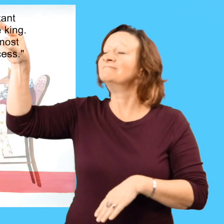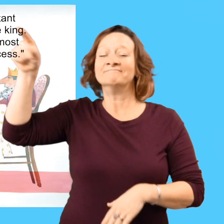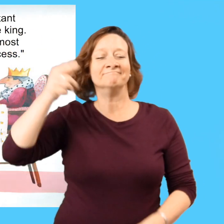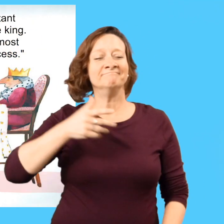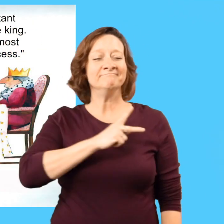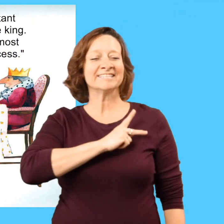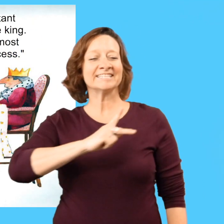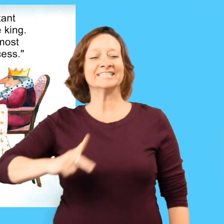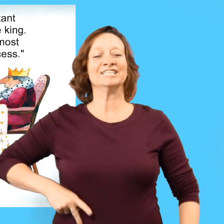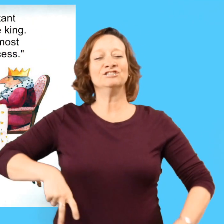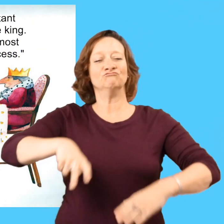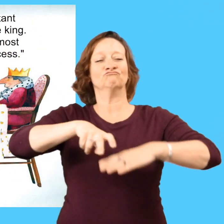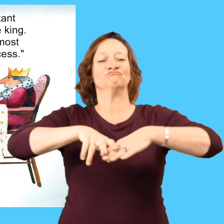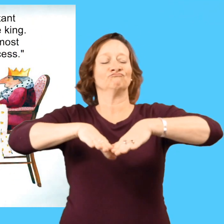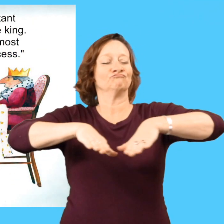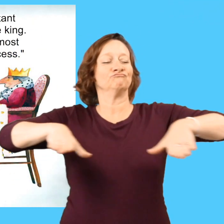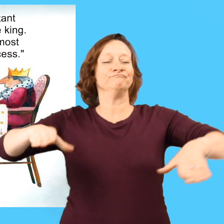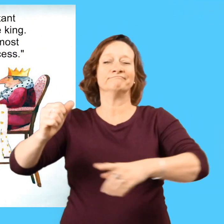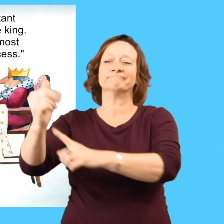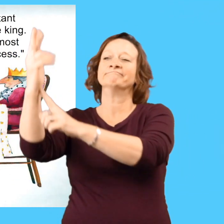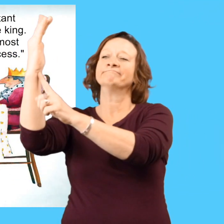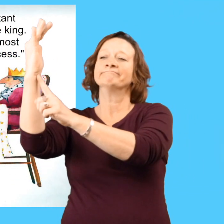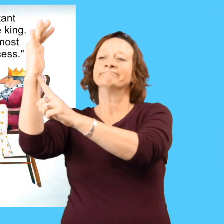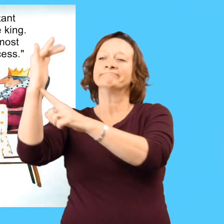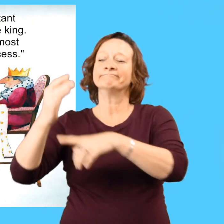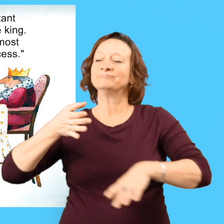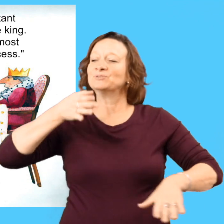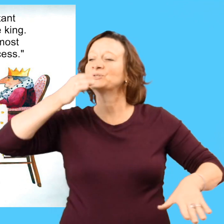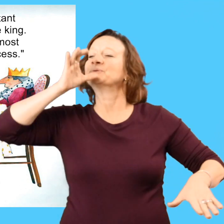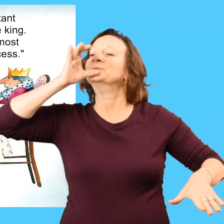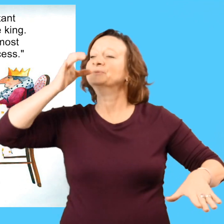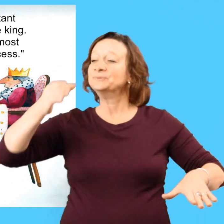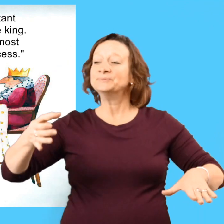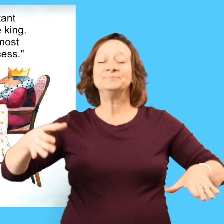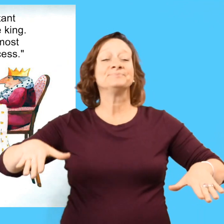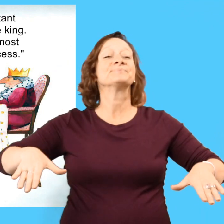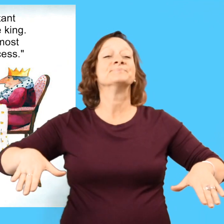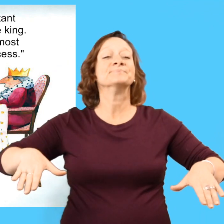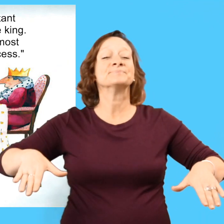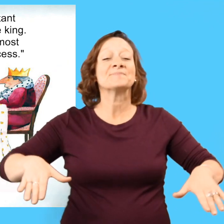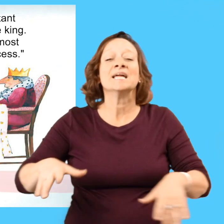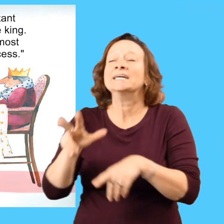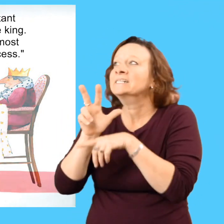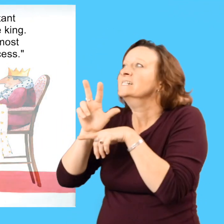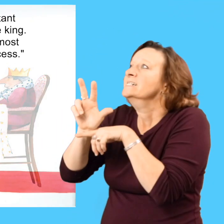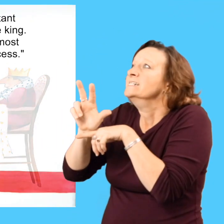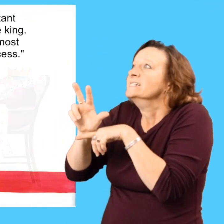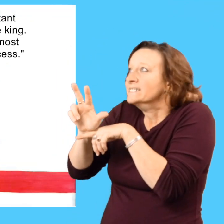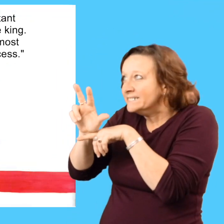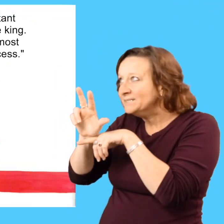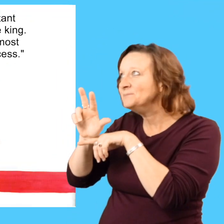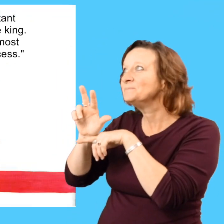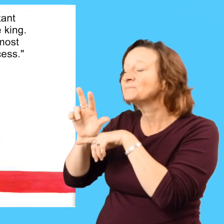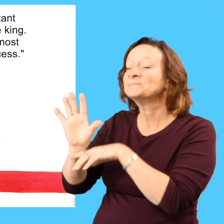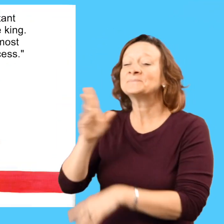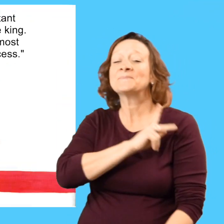At the end, the king sat at a long table with candles and his drink. The hens were nervous.